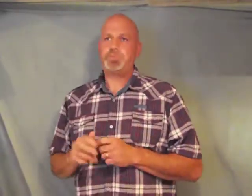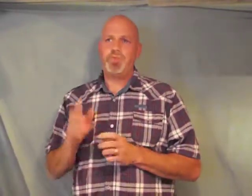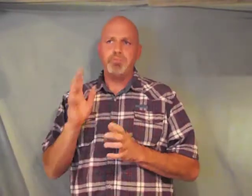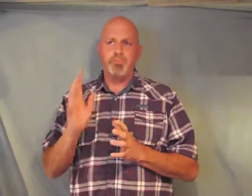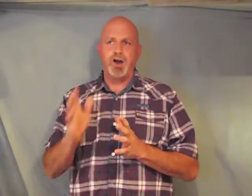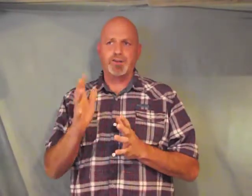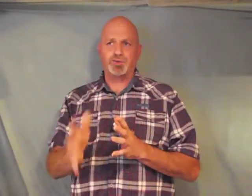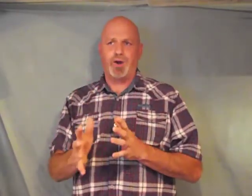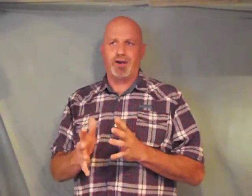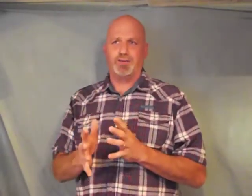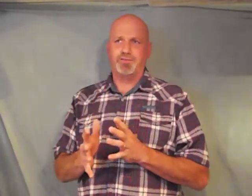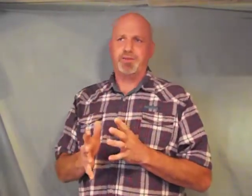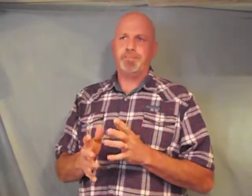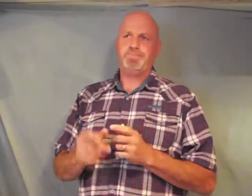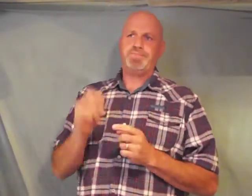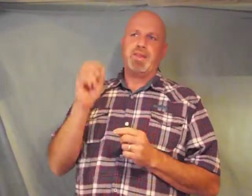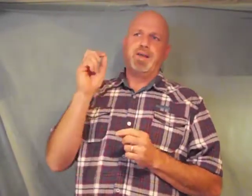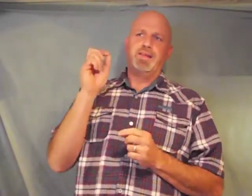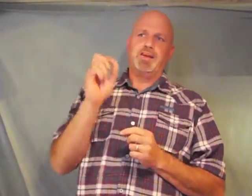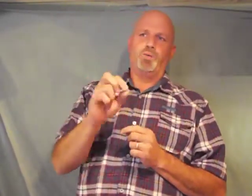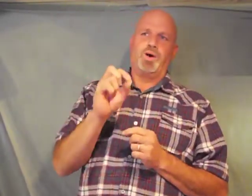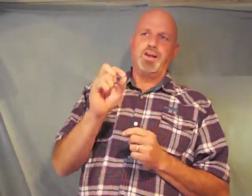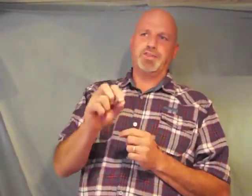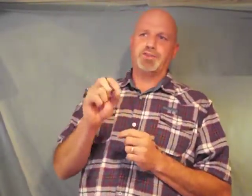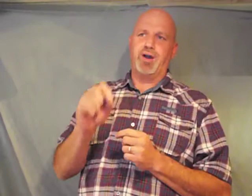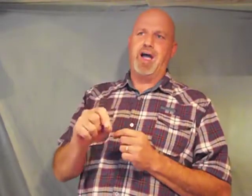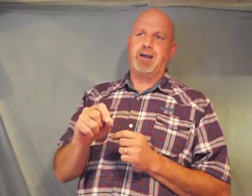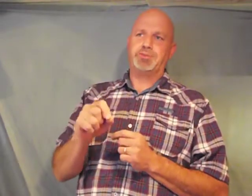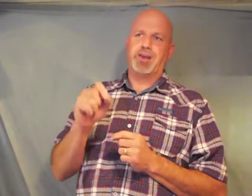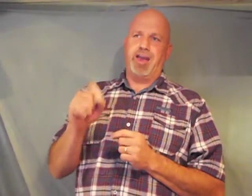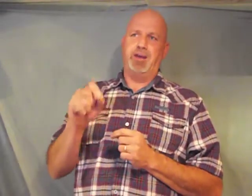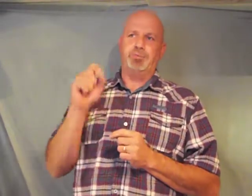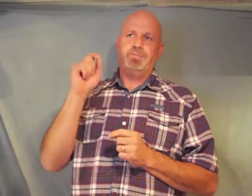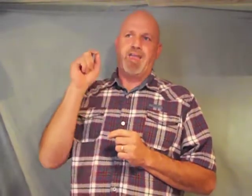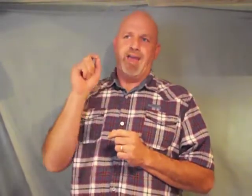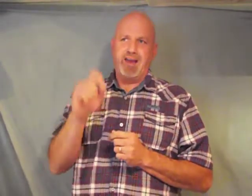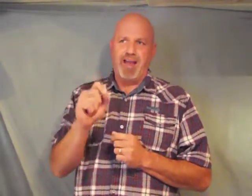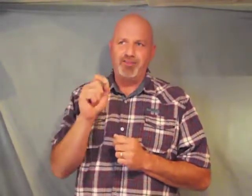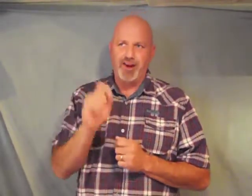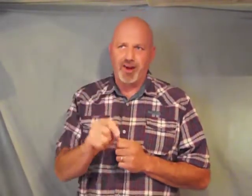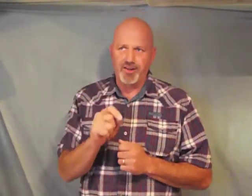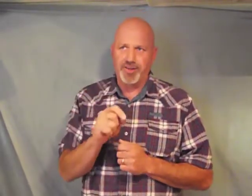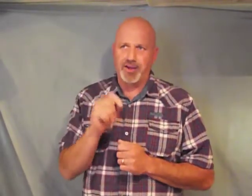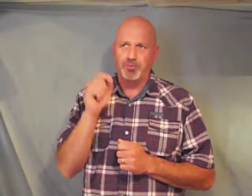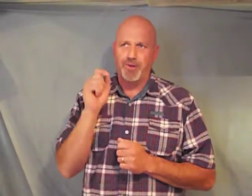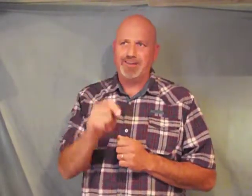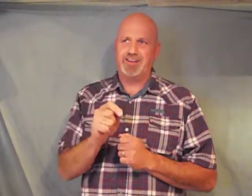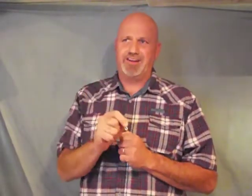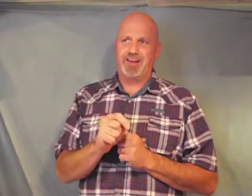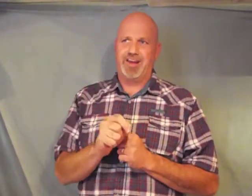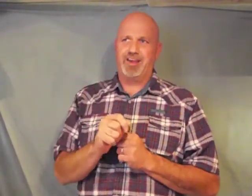mark 12 then one of the scribes came and having heard them reasoning together